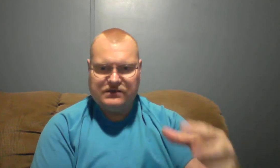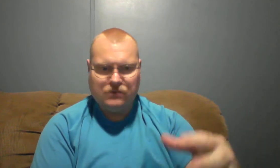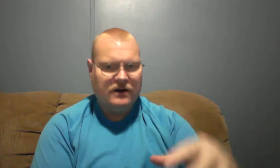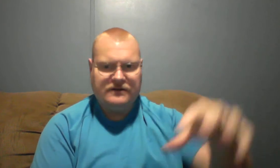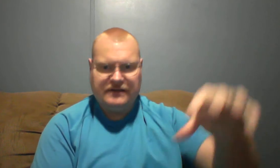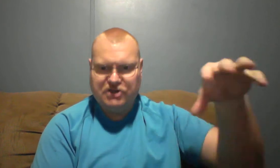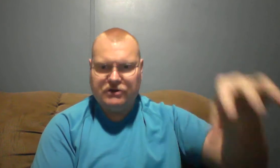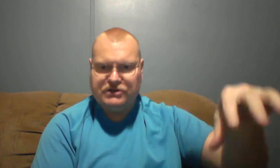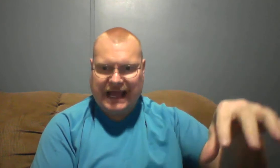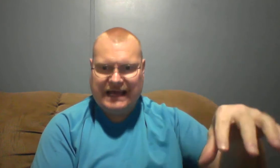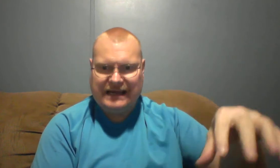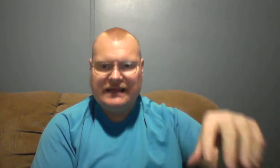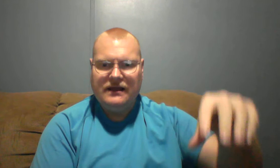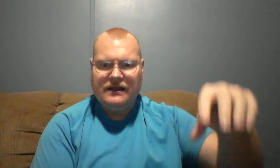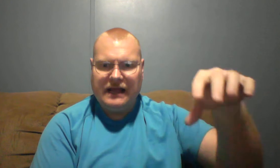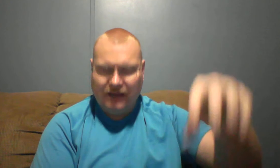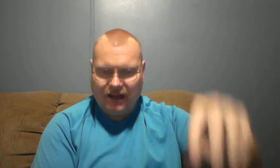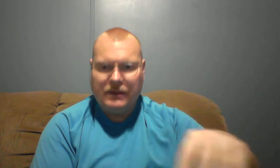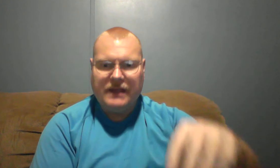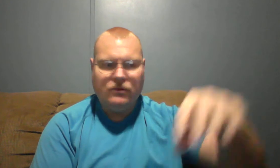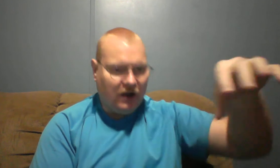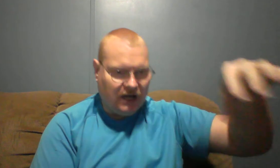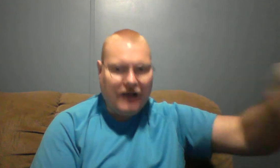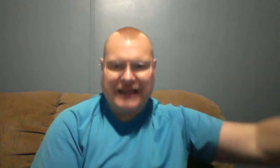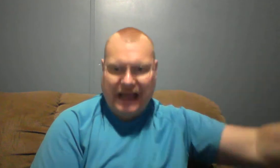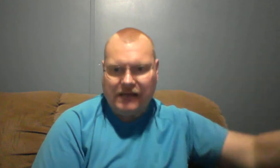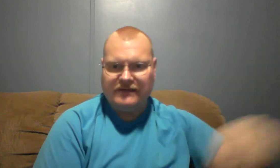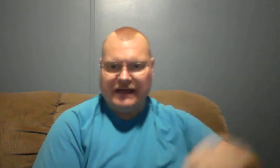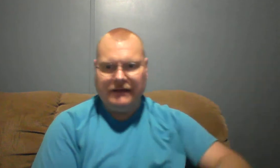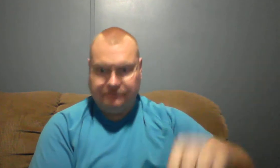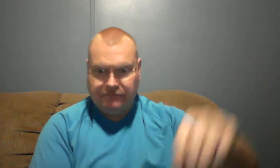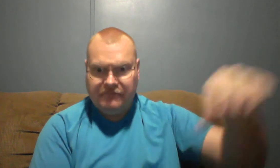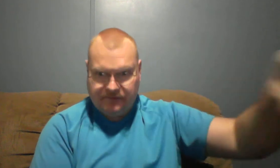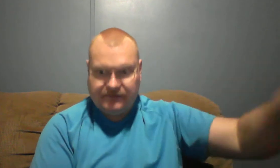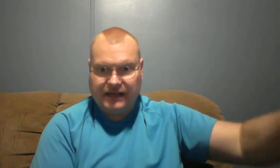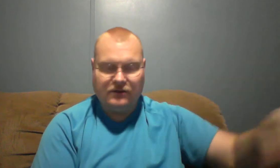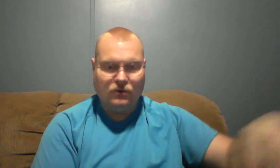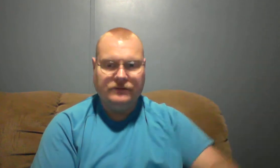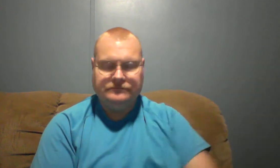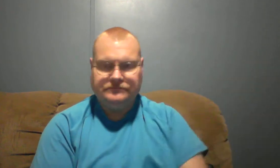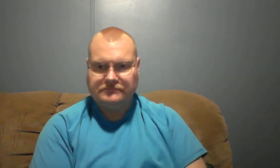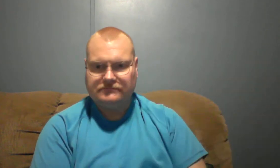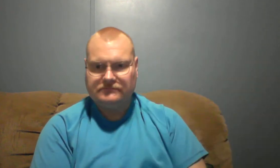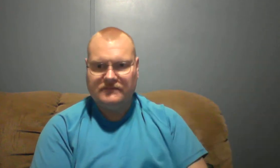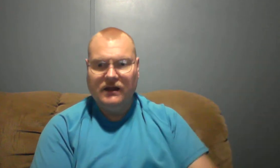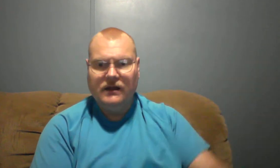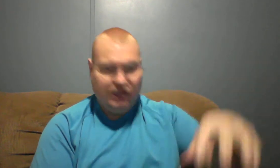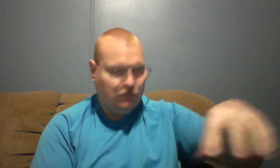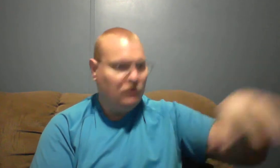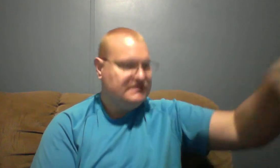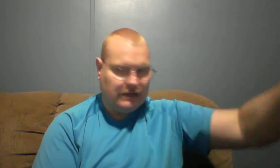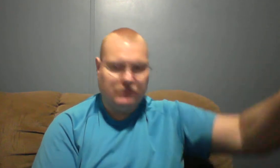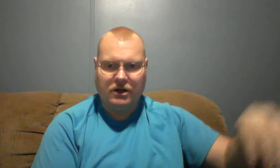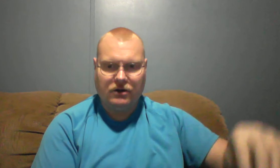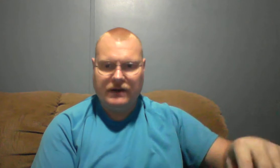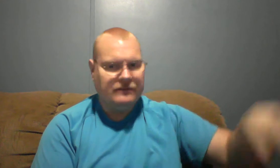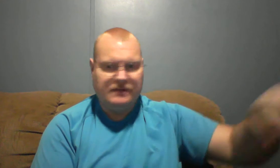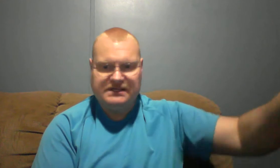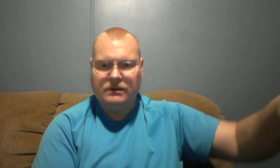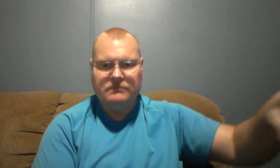word, the church, Andy, and a lot of people are coming out of that. Thank the Lord. You wish they would turn around, but some of them,